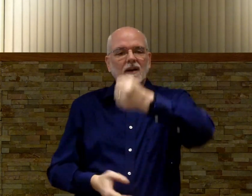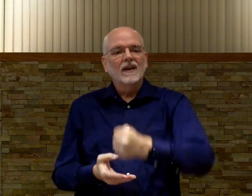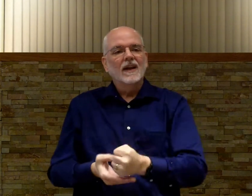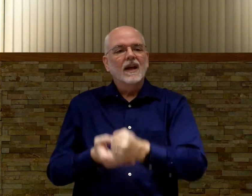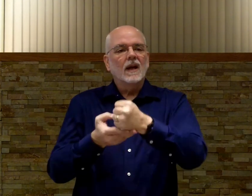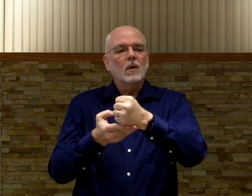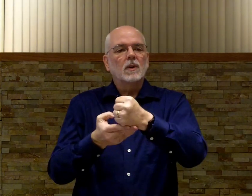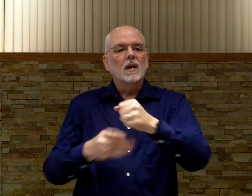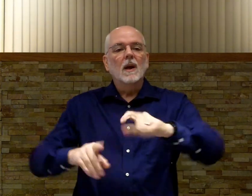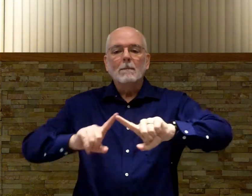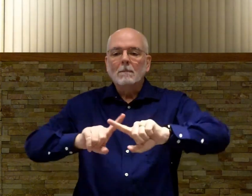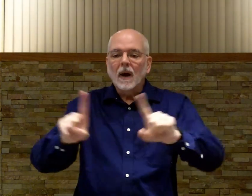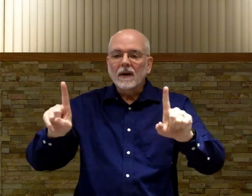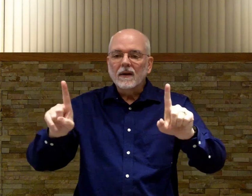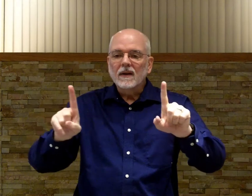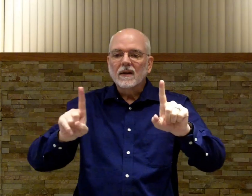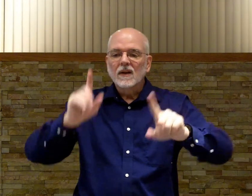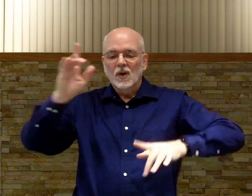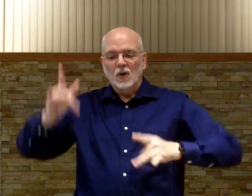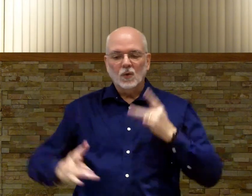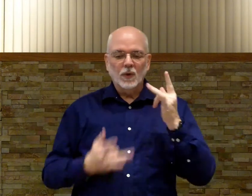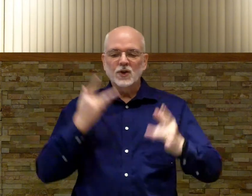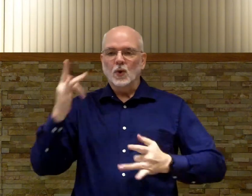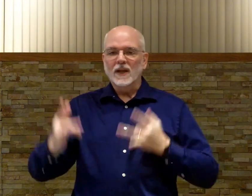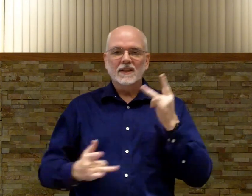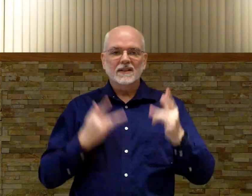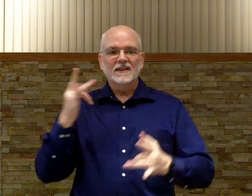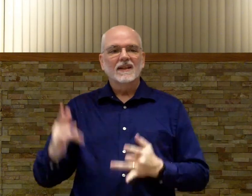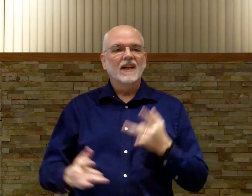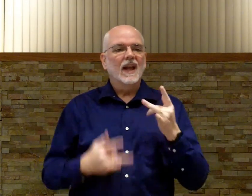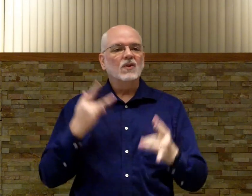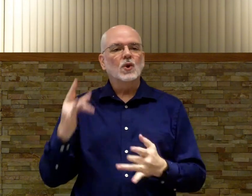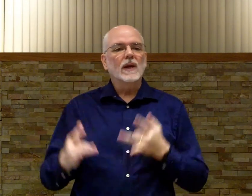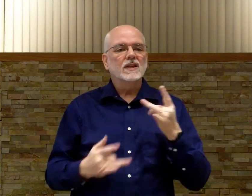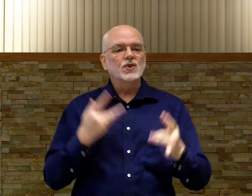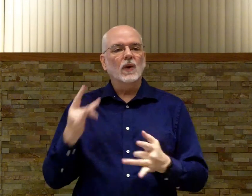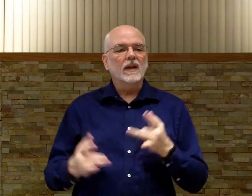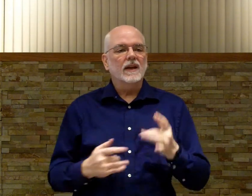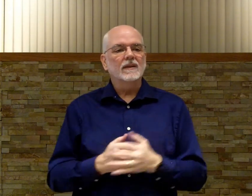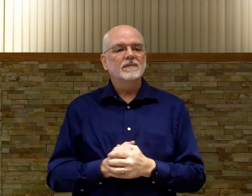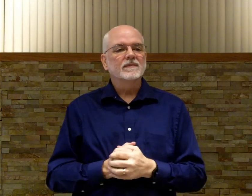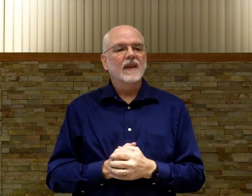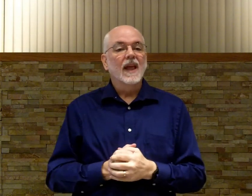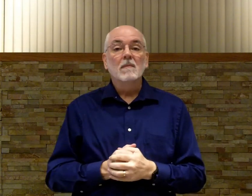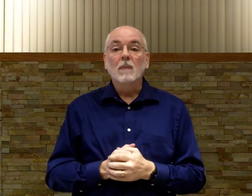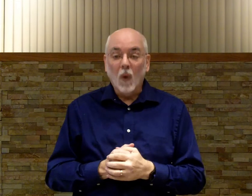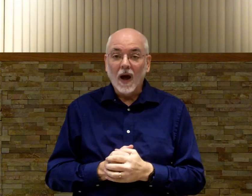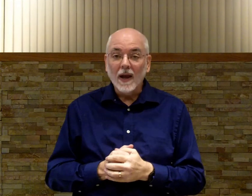All right. Help. But. Rejoice. Enjoice is joy again. Why?